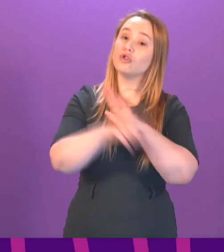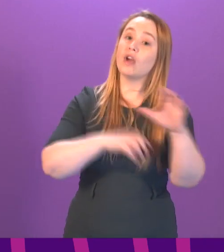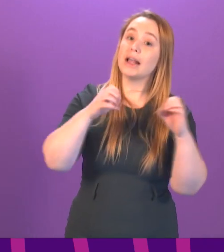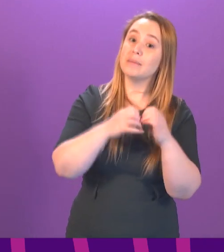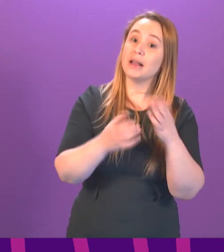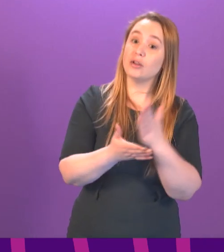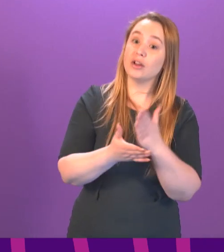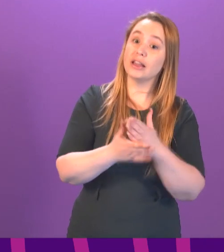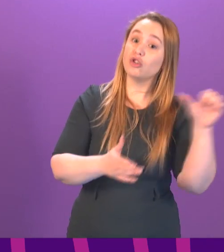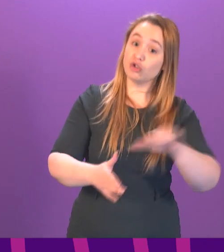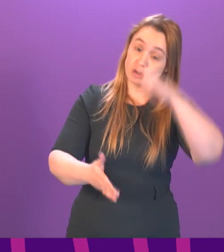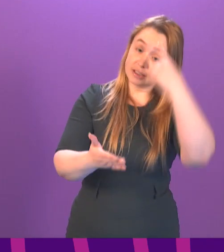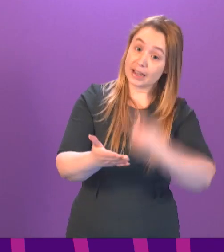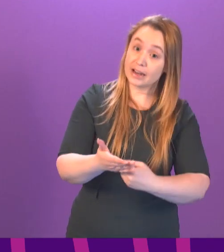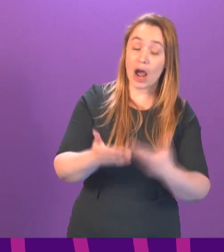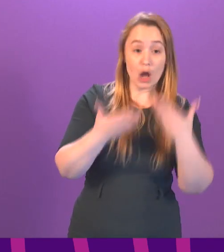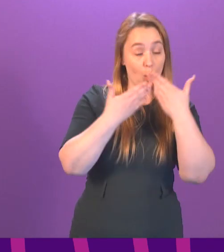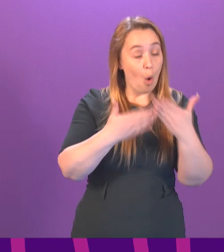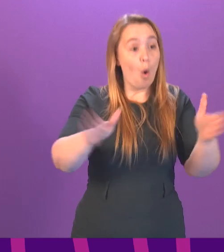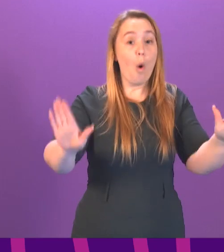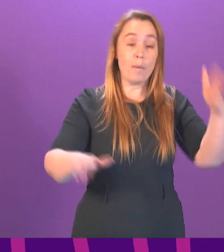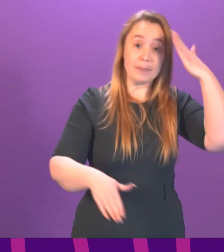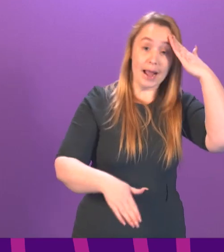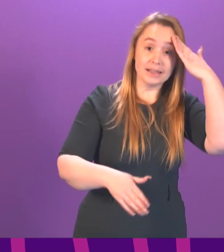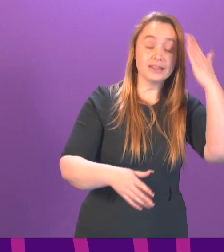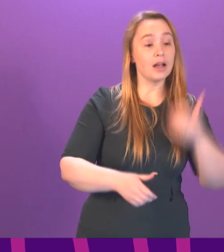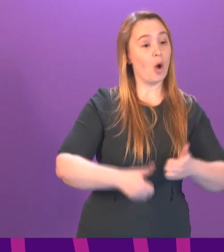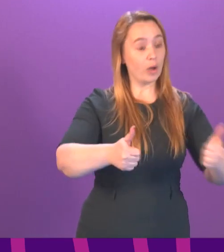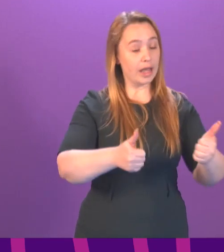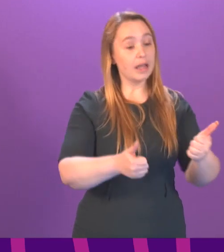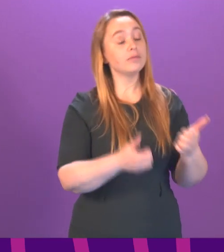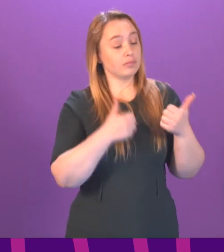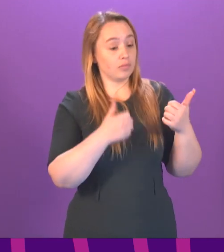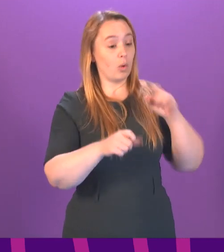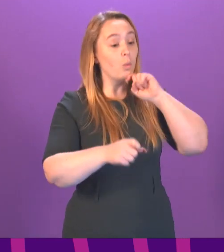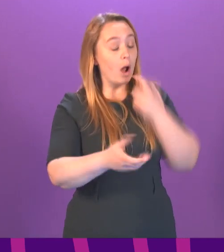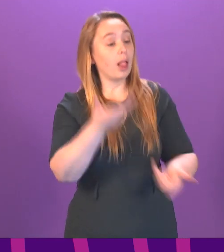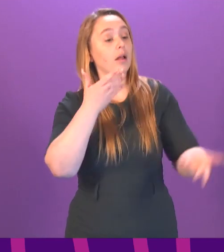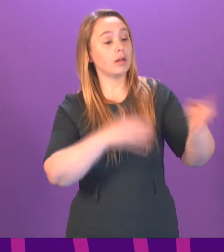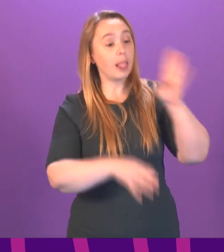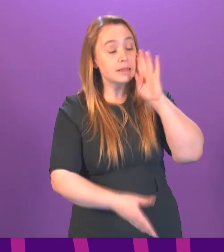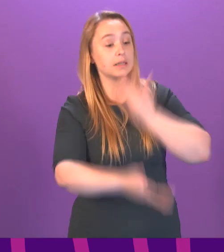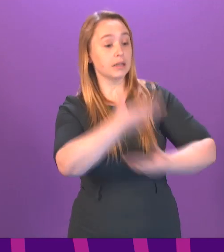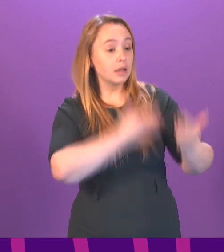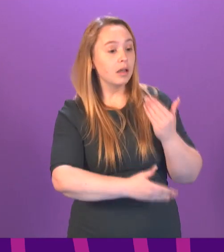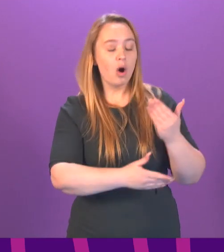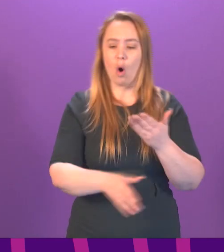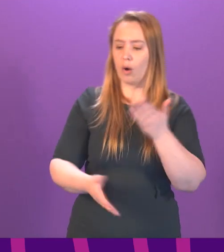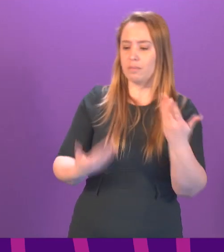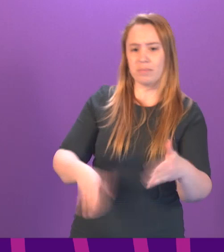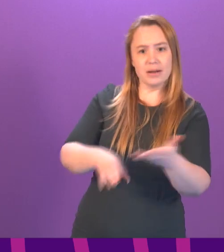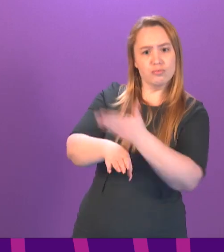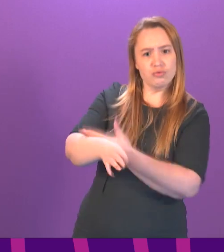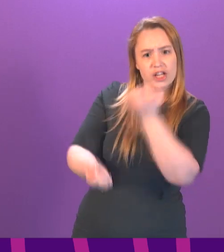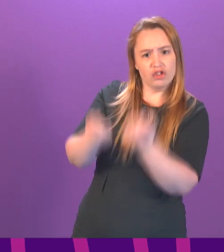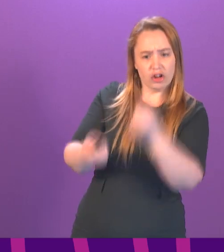should really decide whether she's open-minded, objective and impartial on this, or whether she has prejudged. I